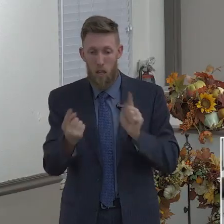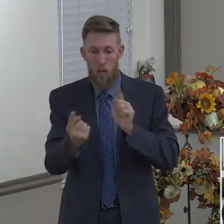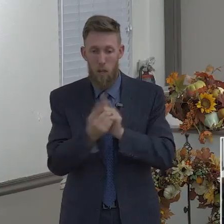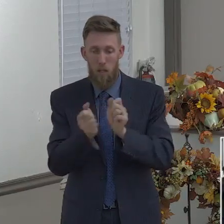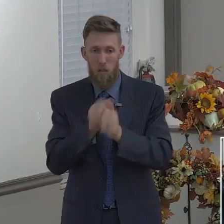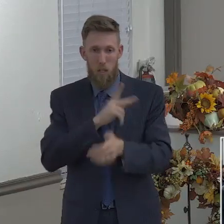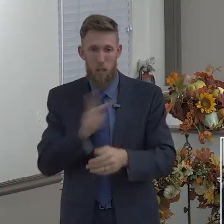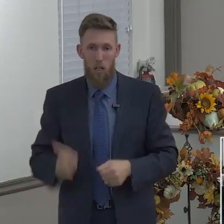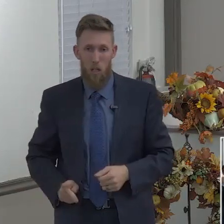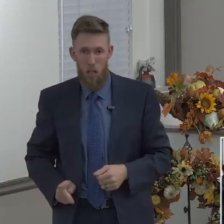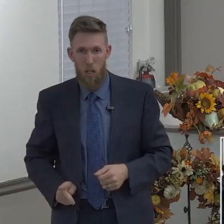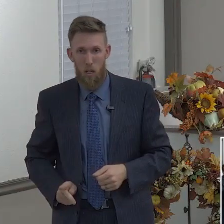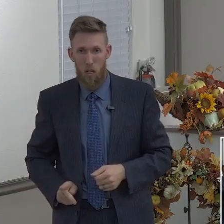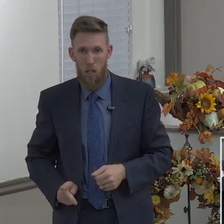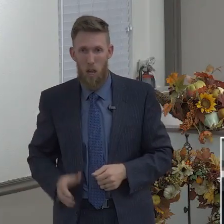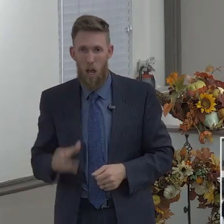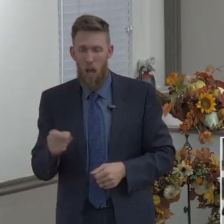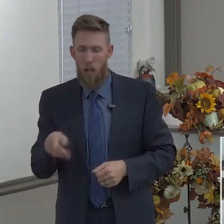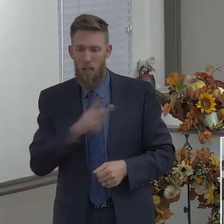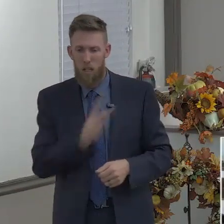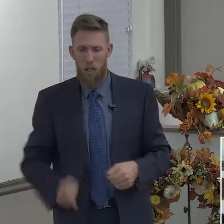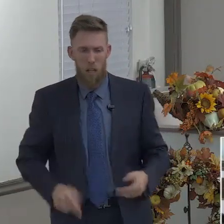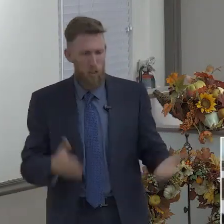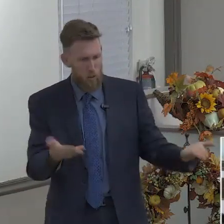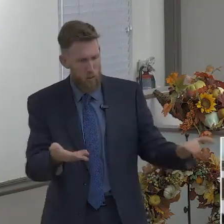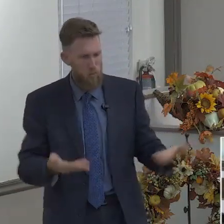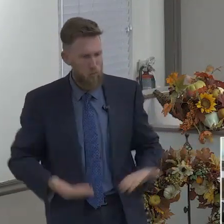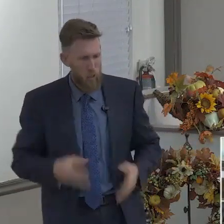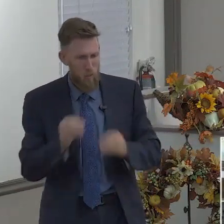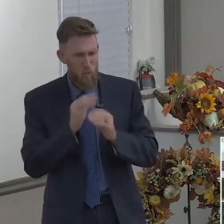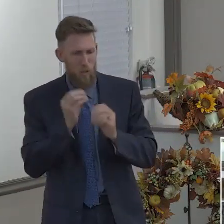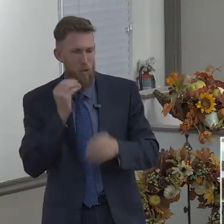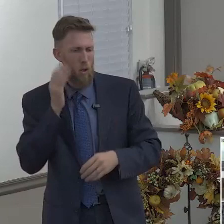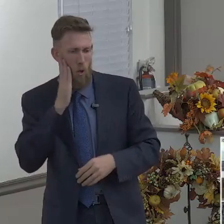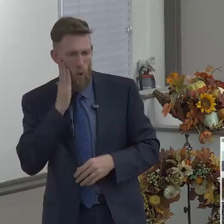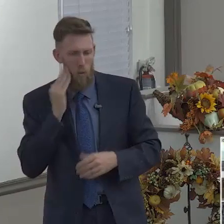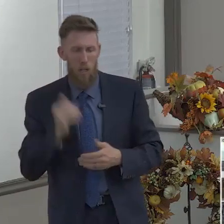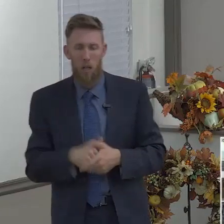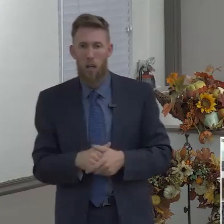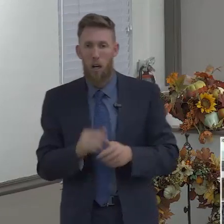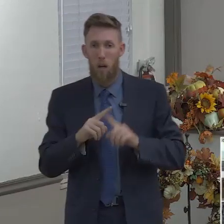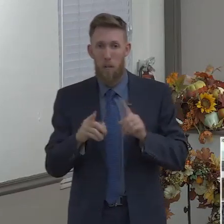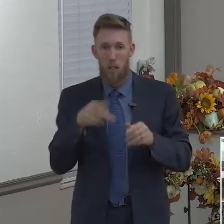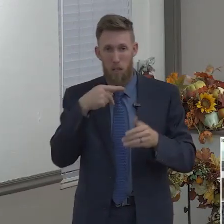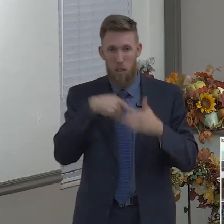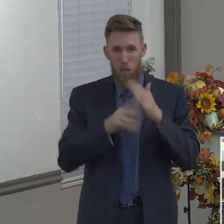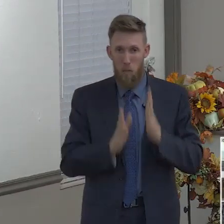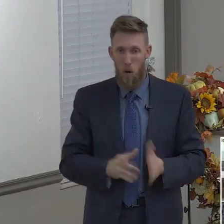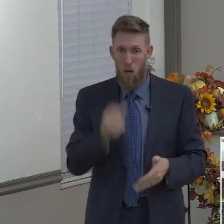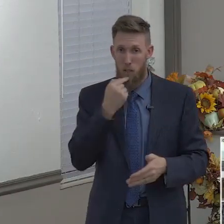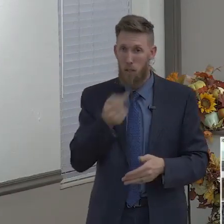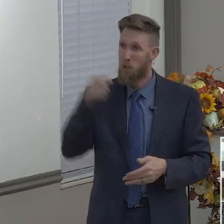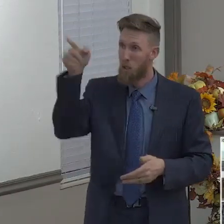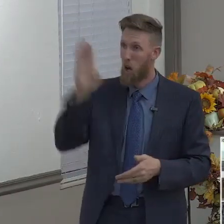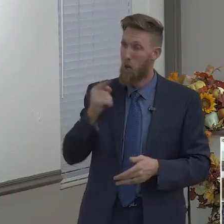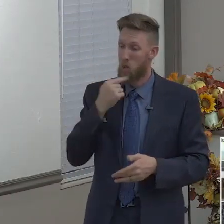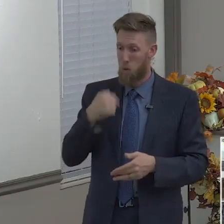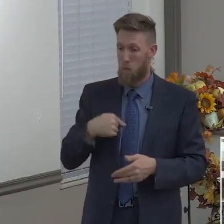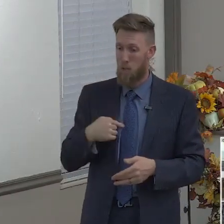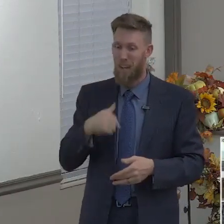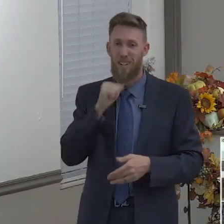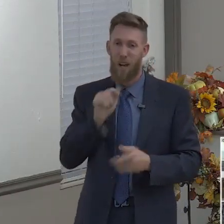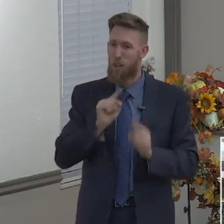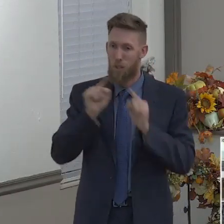house, not to eat food, not to drink water, but to go the way I came. And so he doesn't. He listens to God.